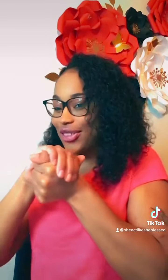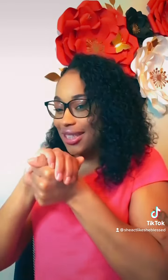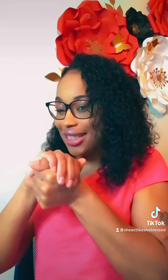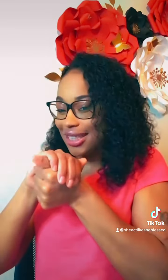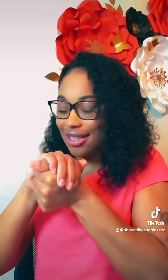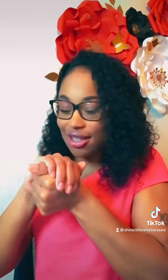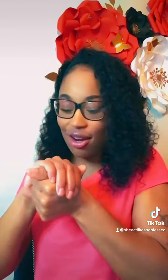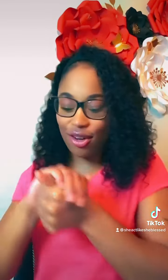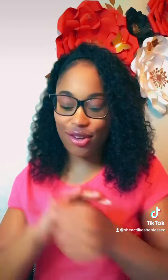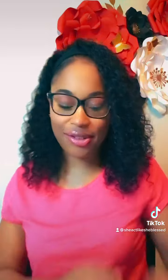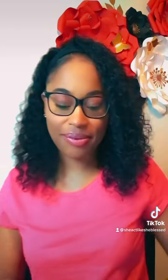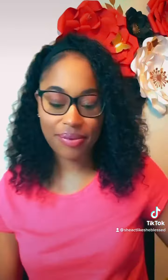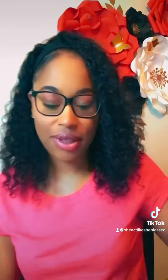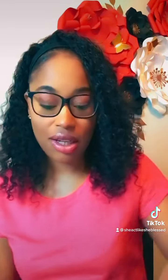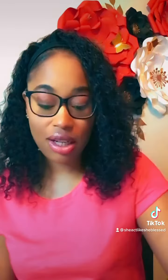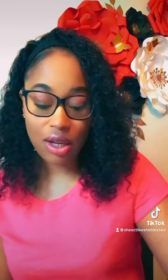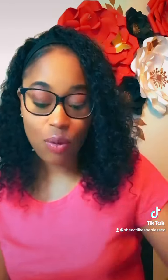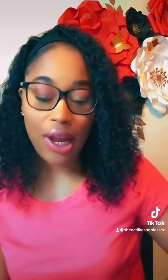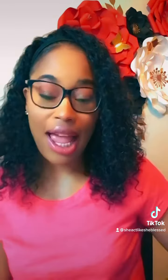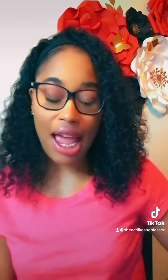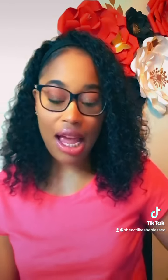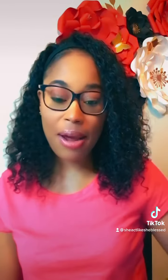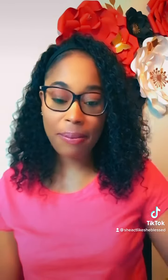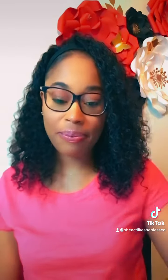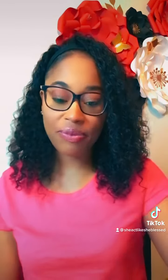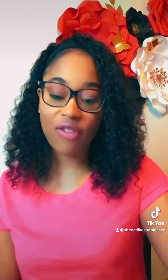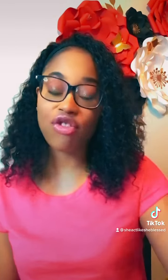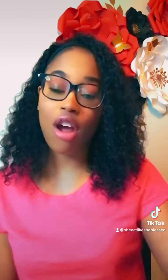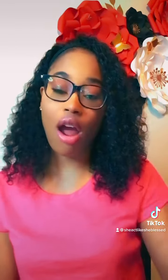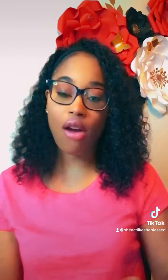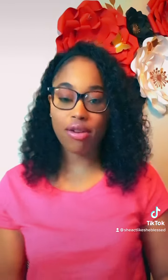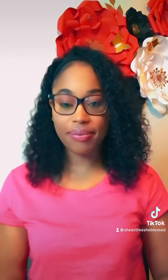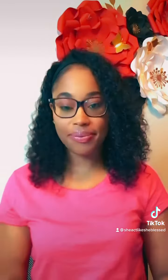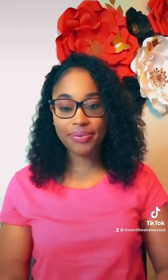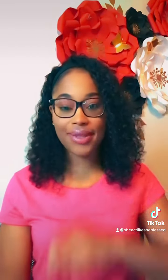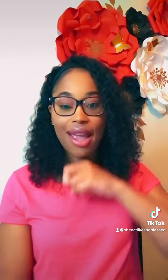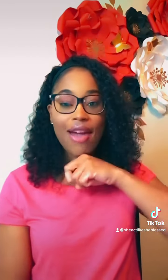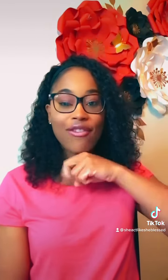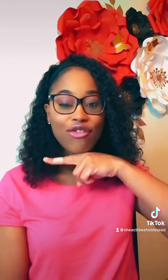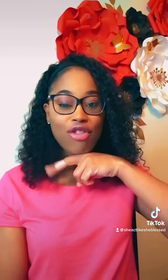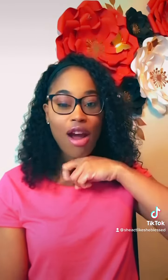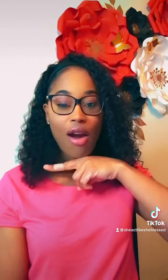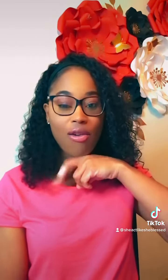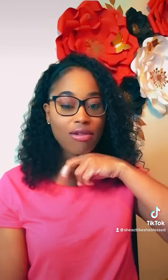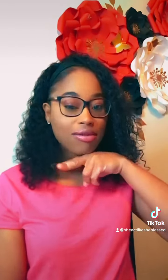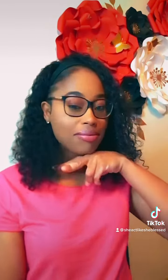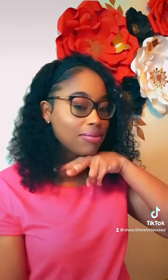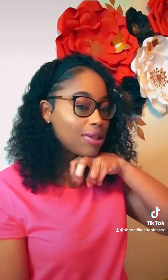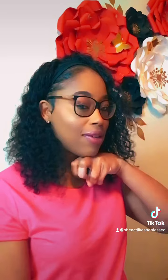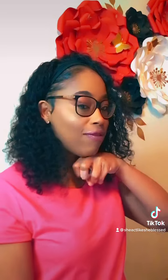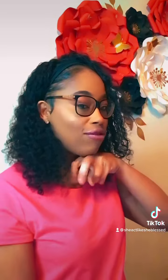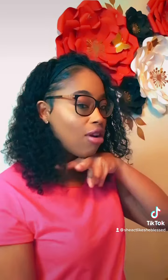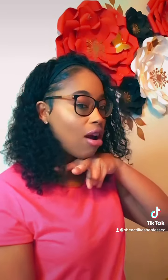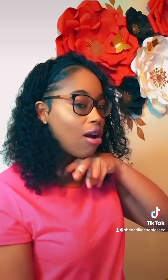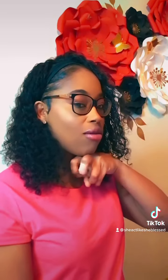turtle. We got frog, frog, frog.